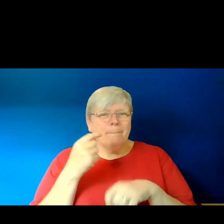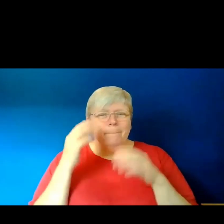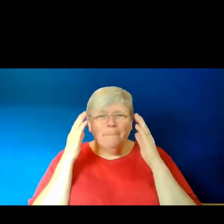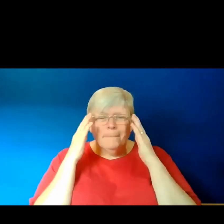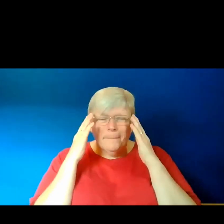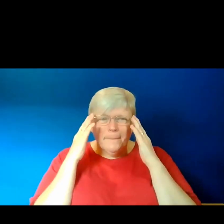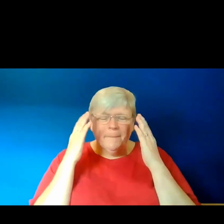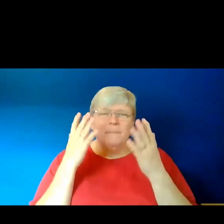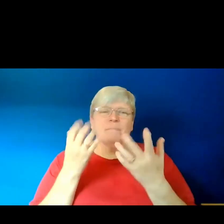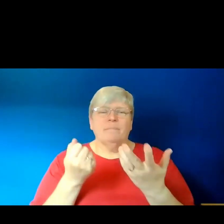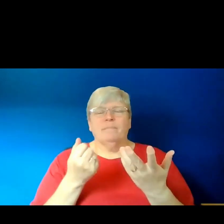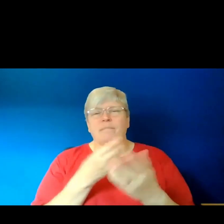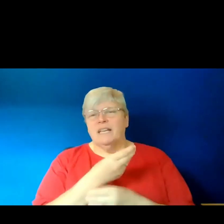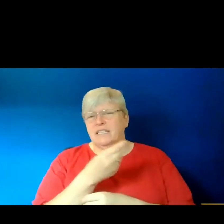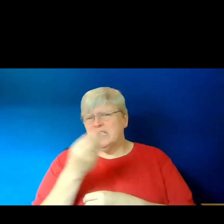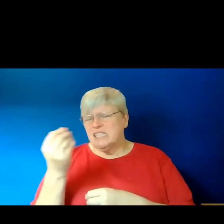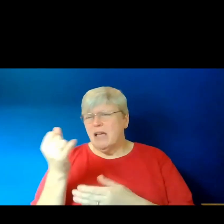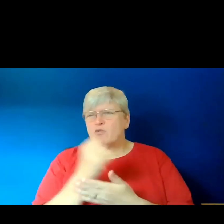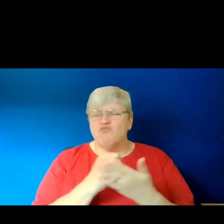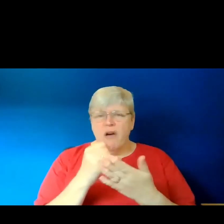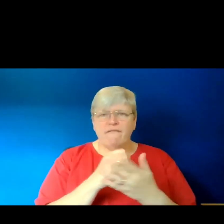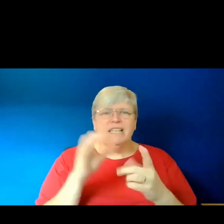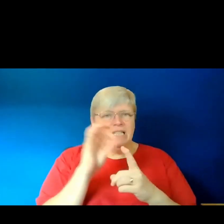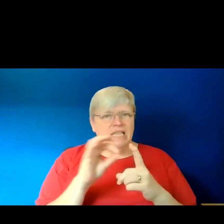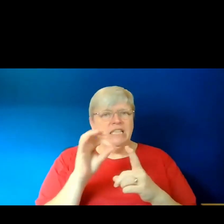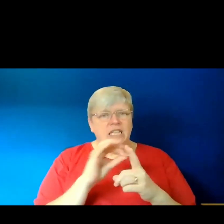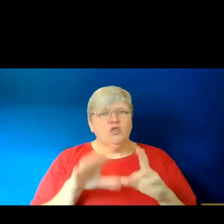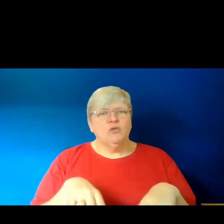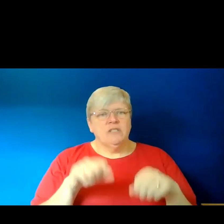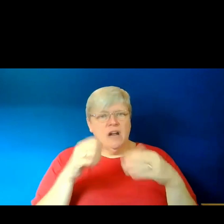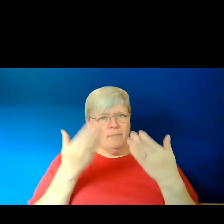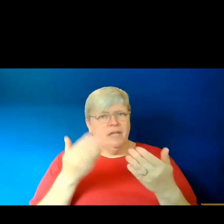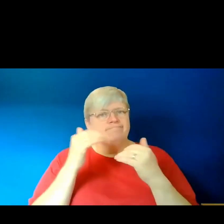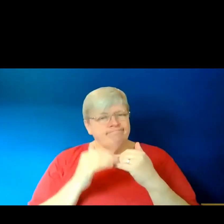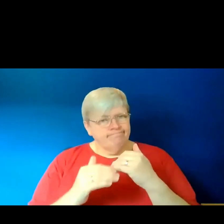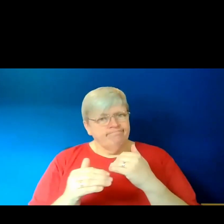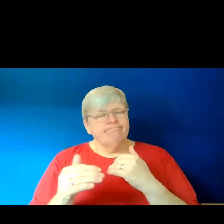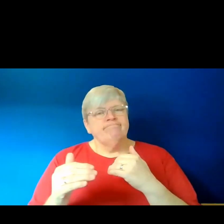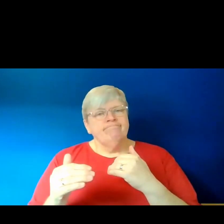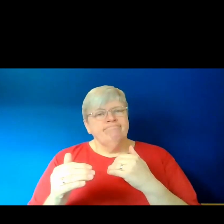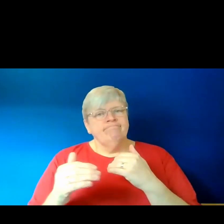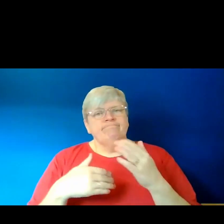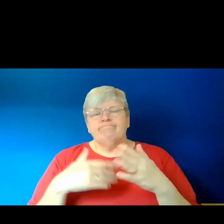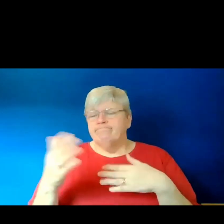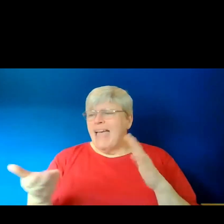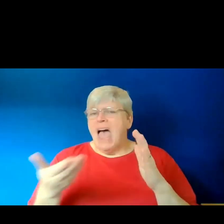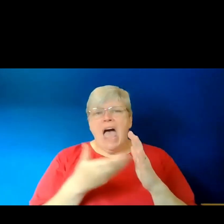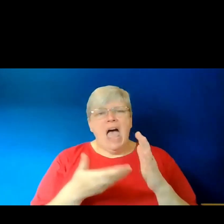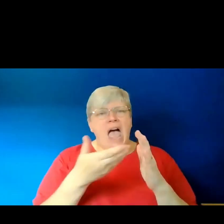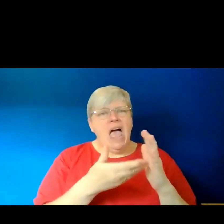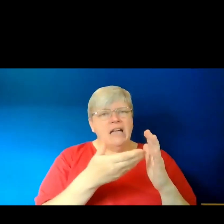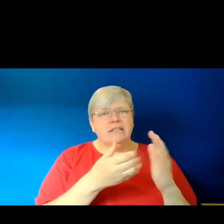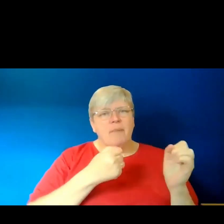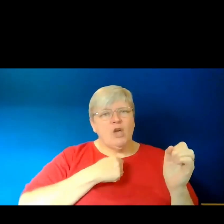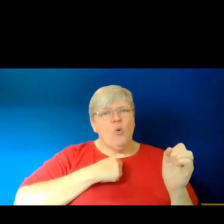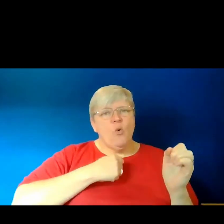once I had some rough details to start me off and give me a way in, I then started adding my own building blocks to